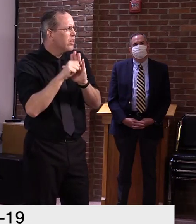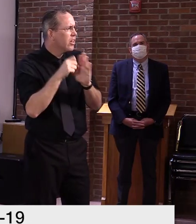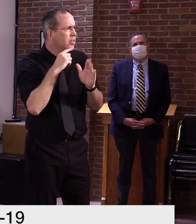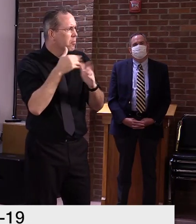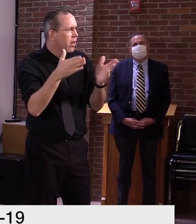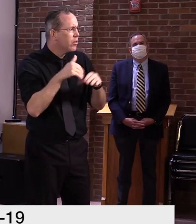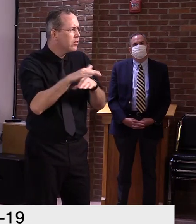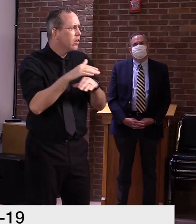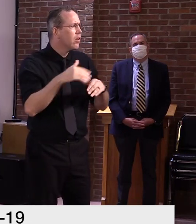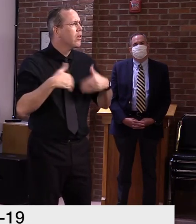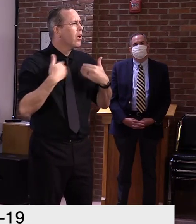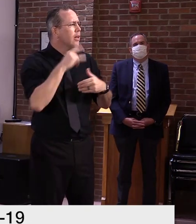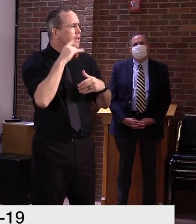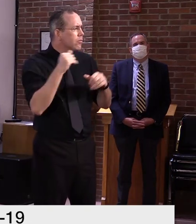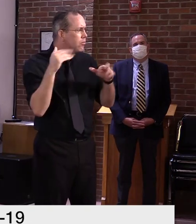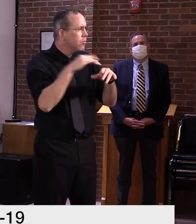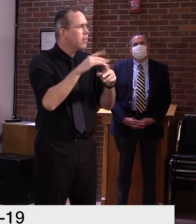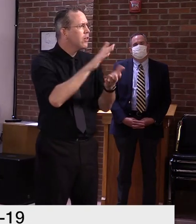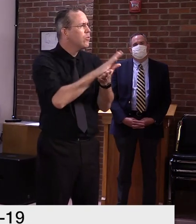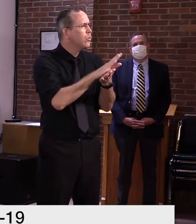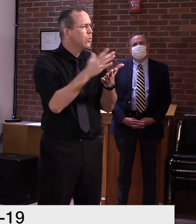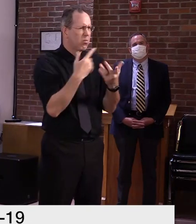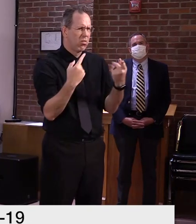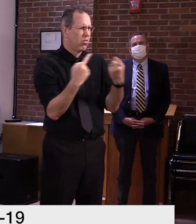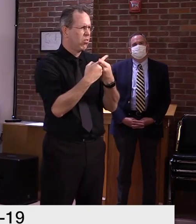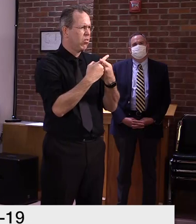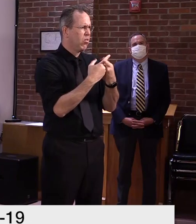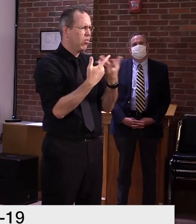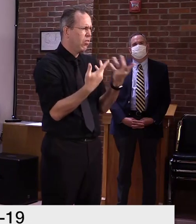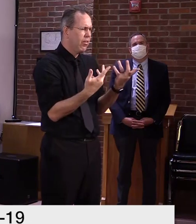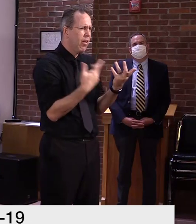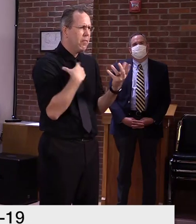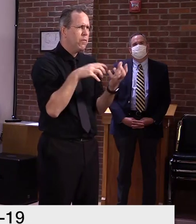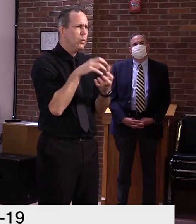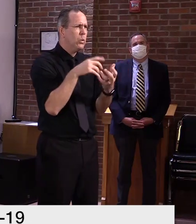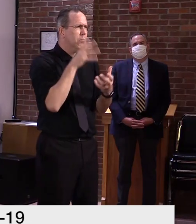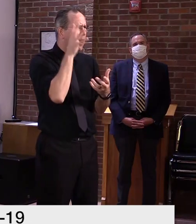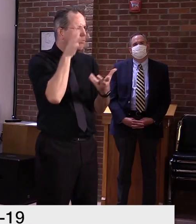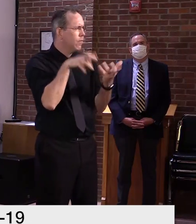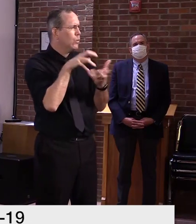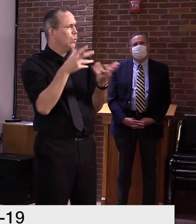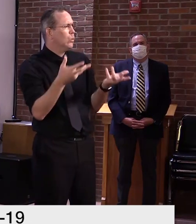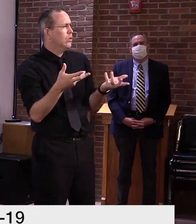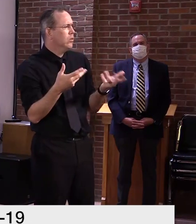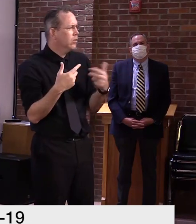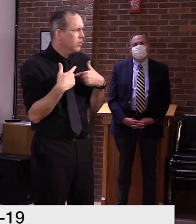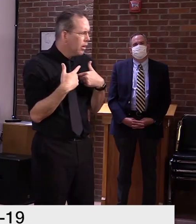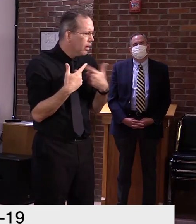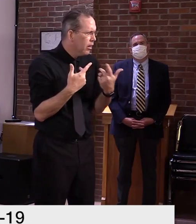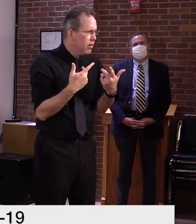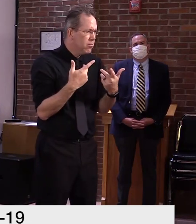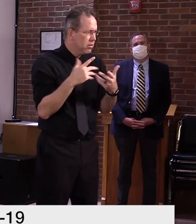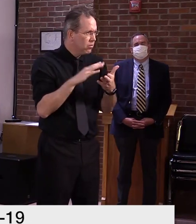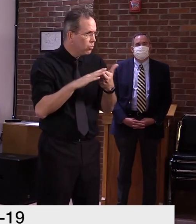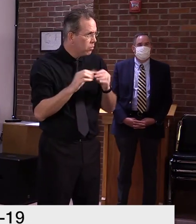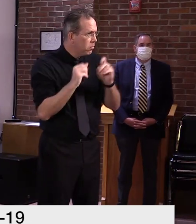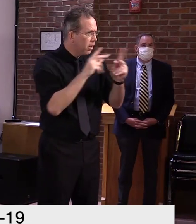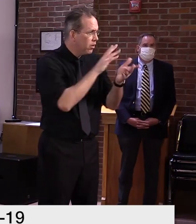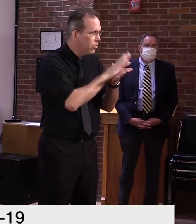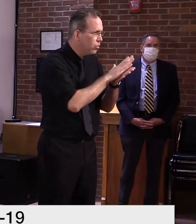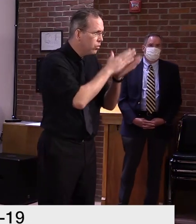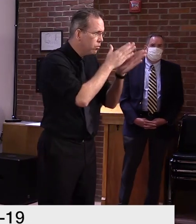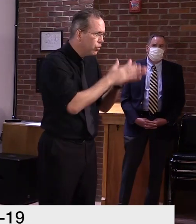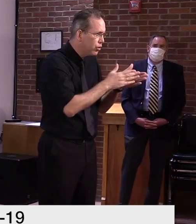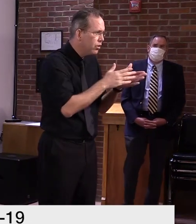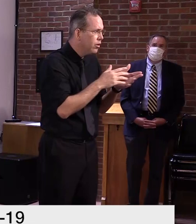inconsistencies in the way we're responding to, to going back to school, you know, like we're, like we're, uh, making decisions